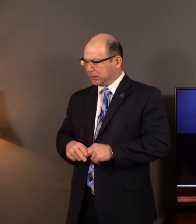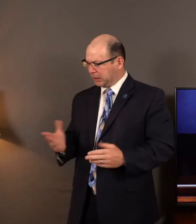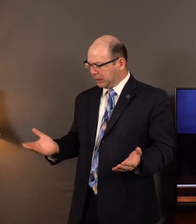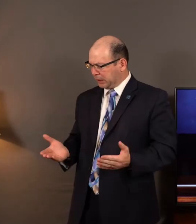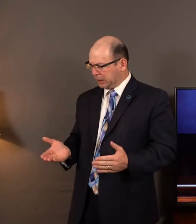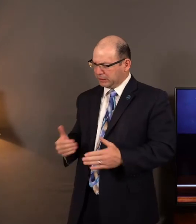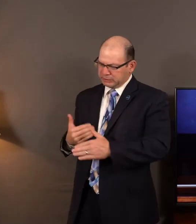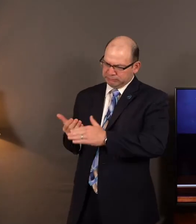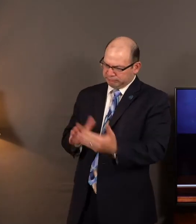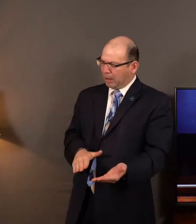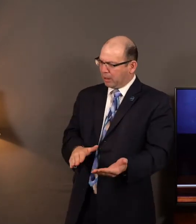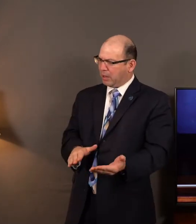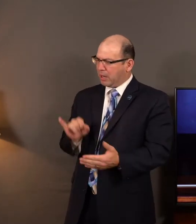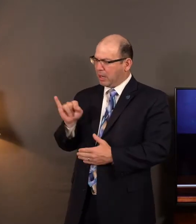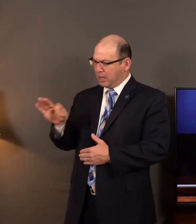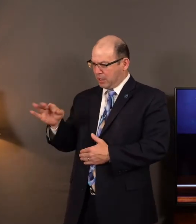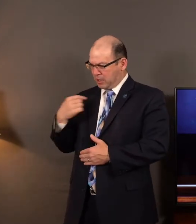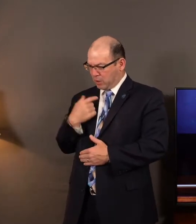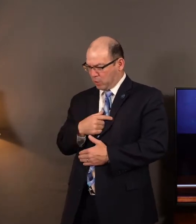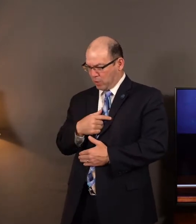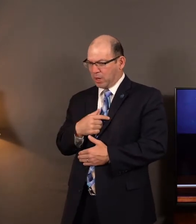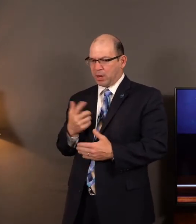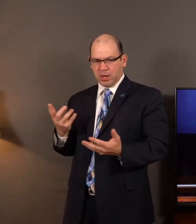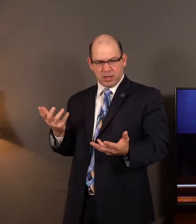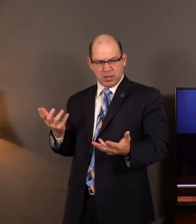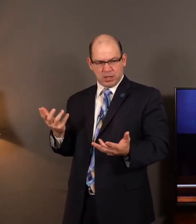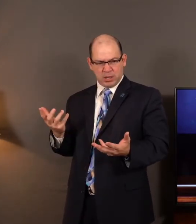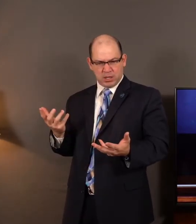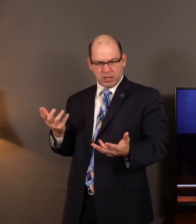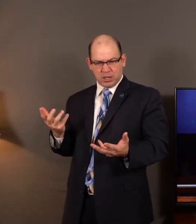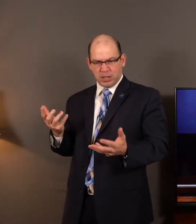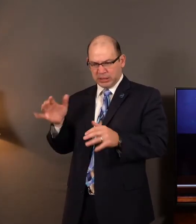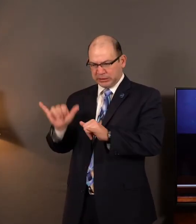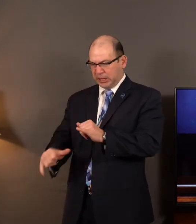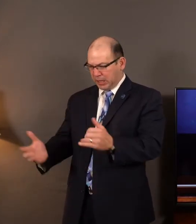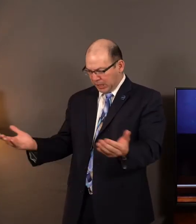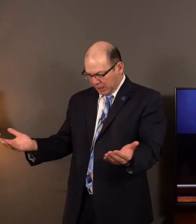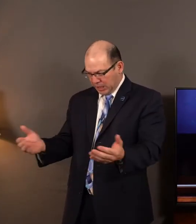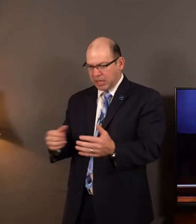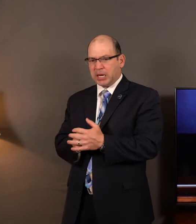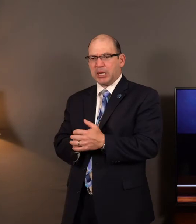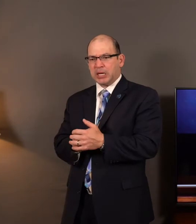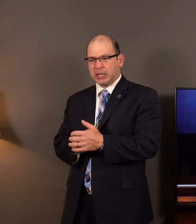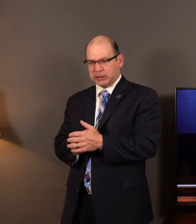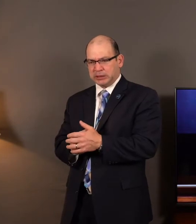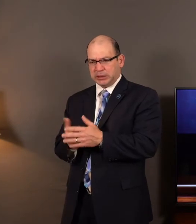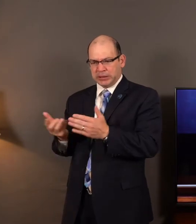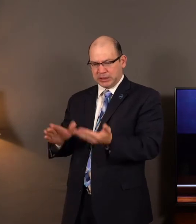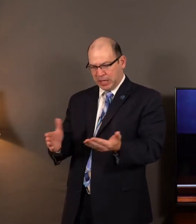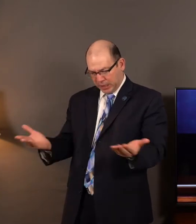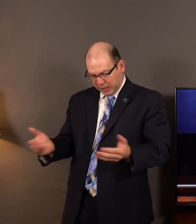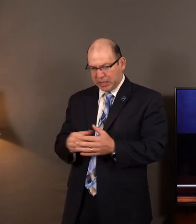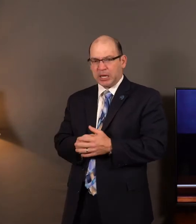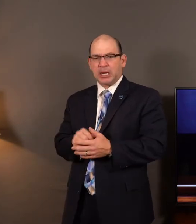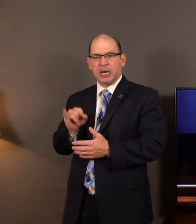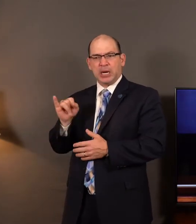say we will enter into the city, then the famine is in the city, and we shall die there. And if we sit still here, we die also.